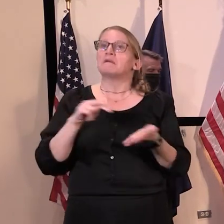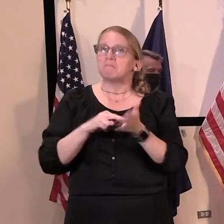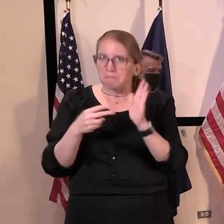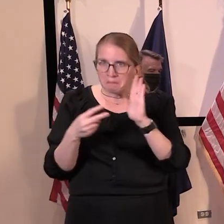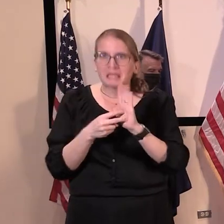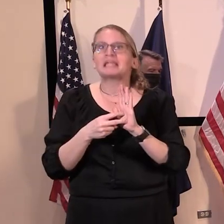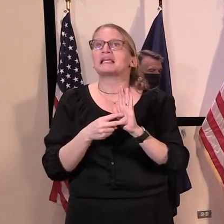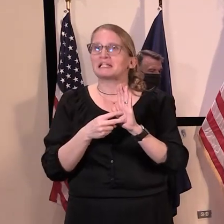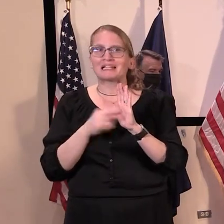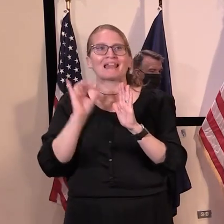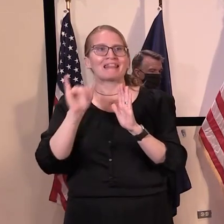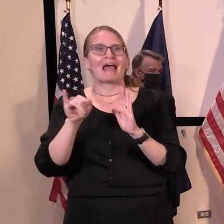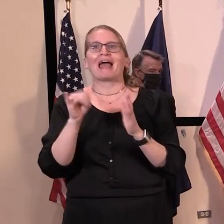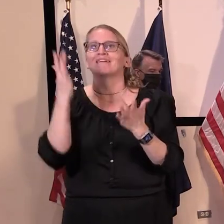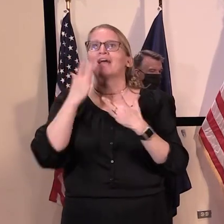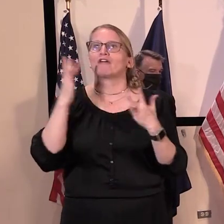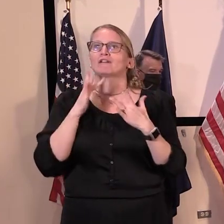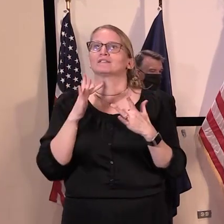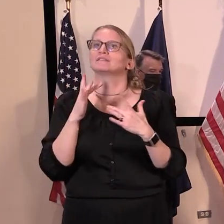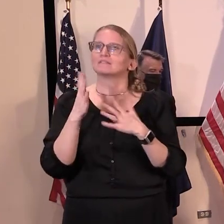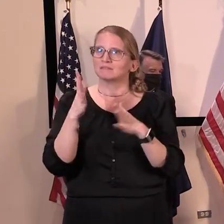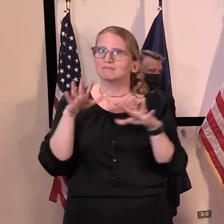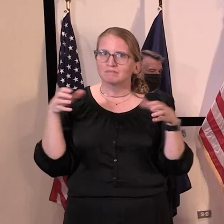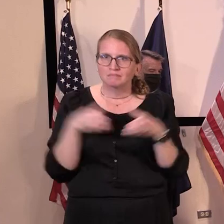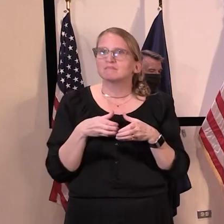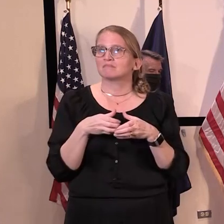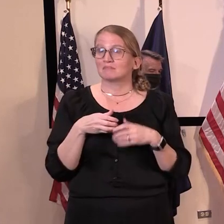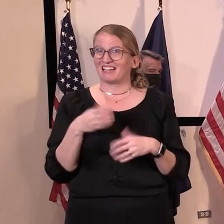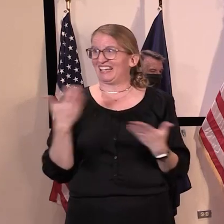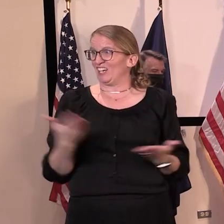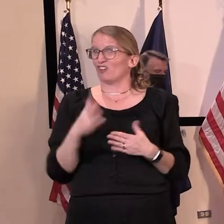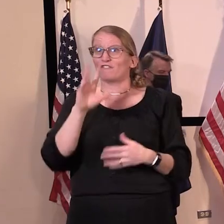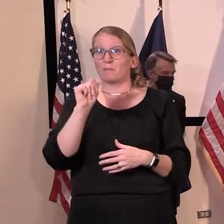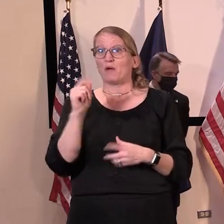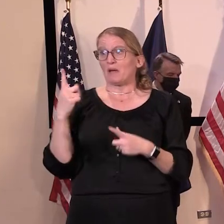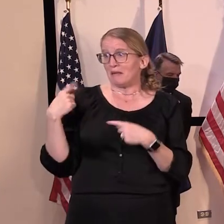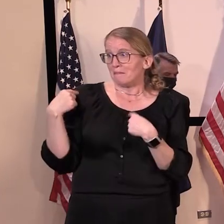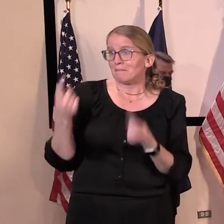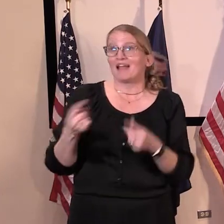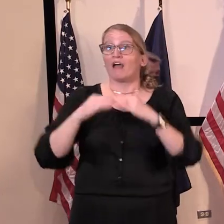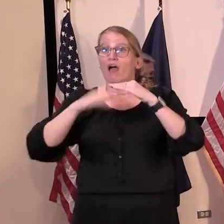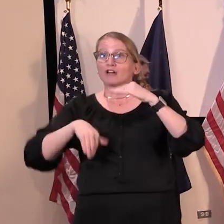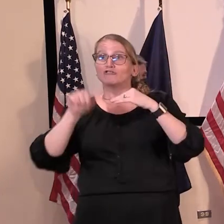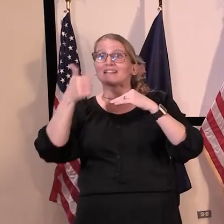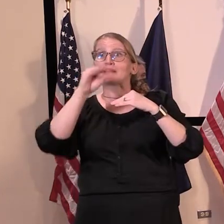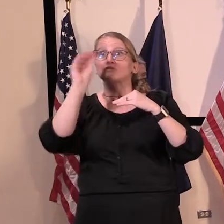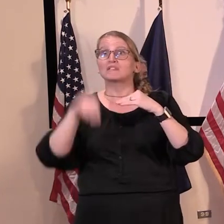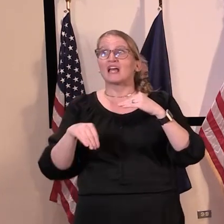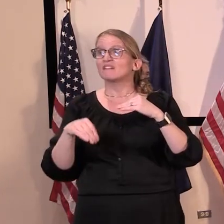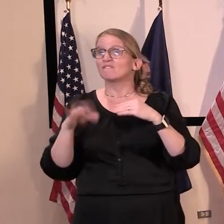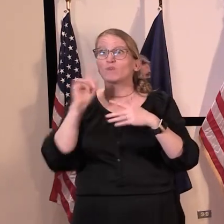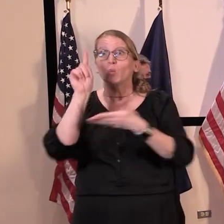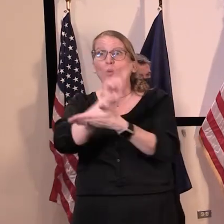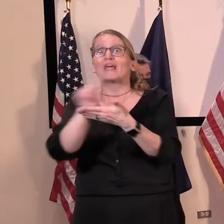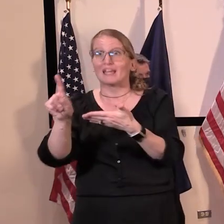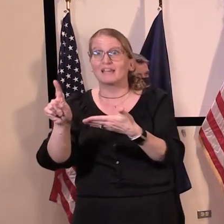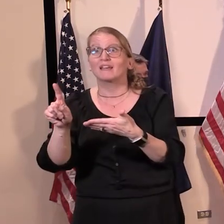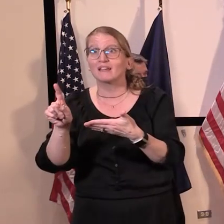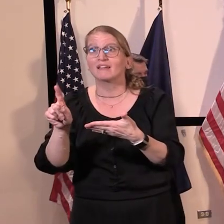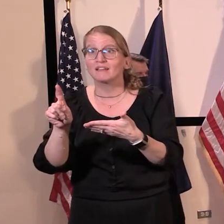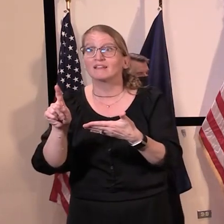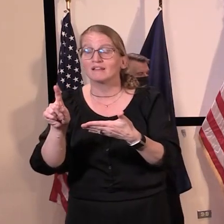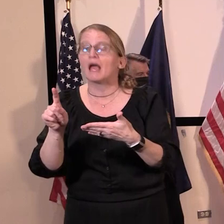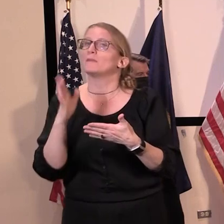And here in Vermont, we've been consistently under that 10% threshold for over a week. Again, while maintaining